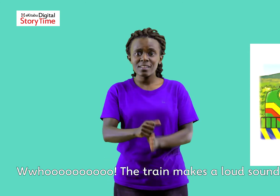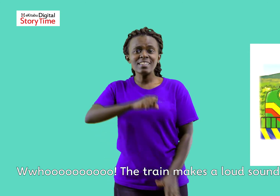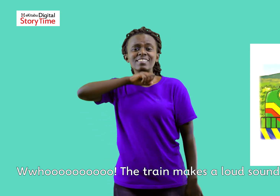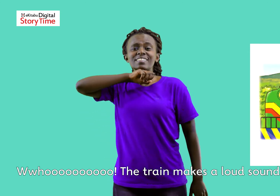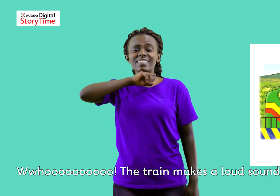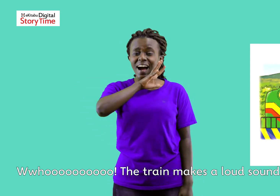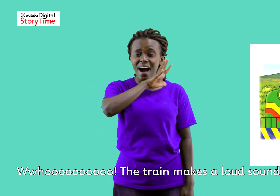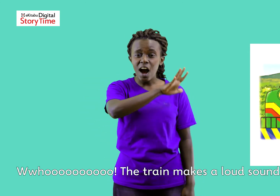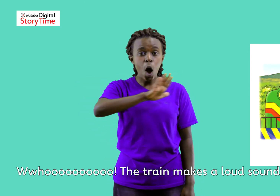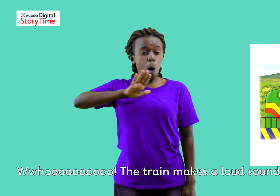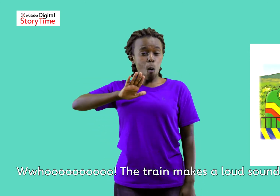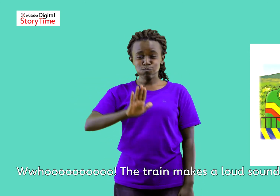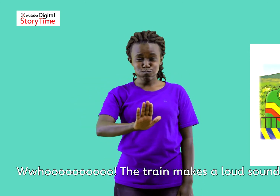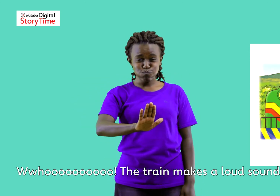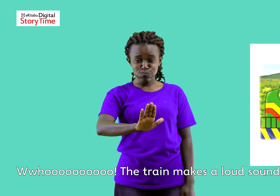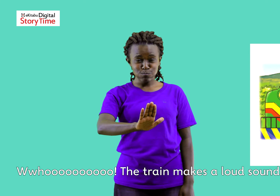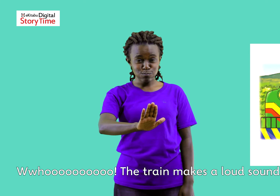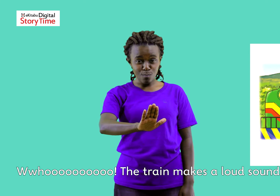Woo! The train makes a loud sound.